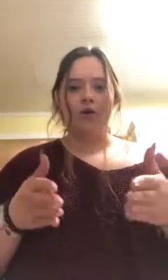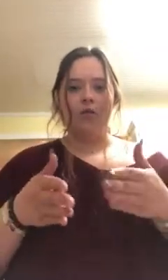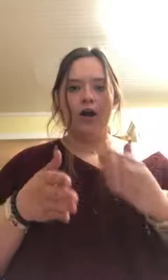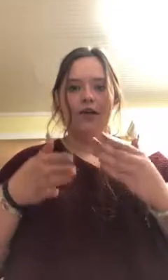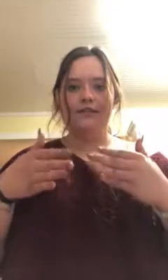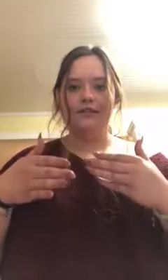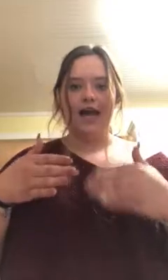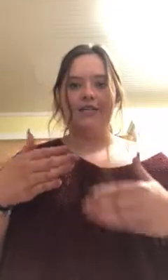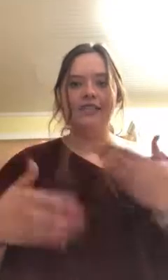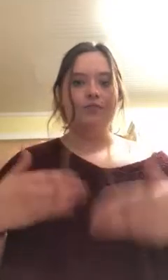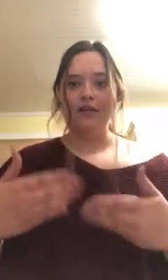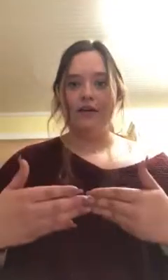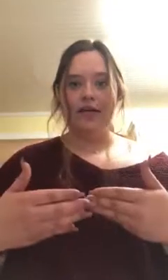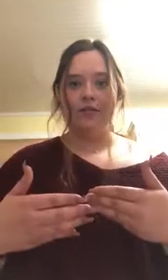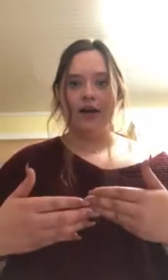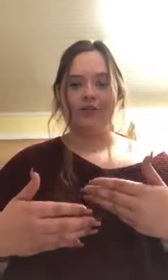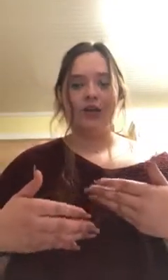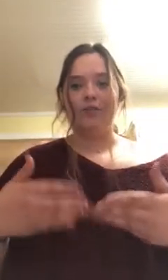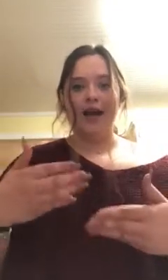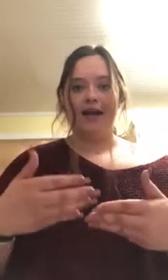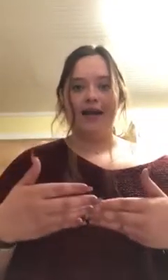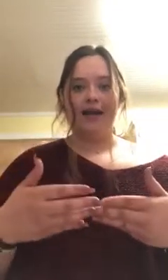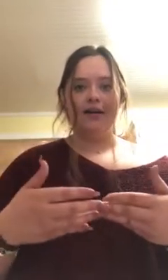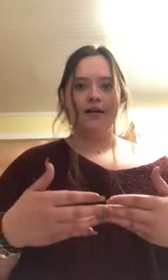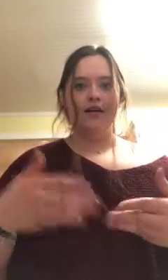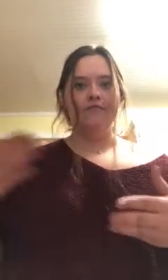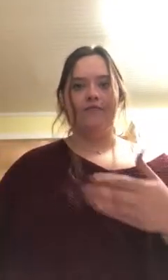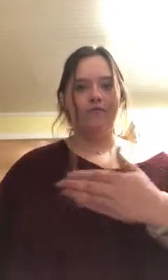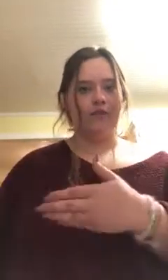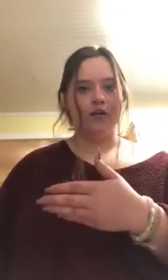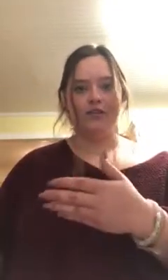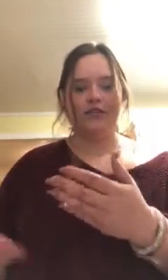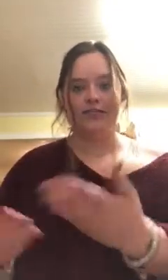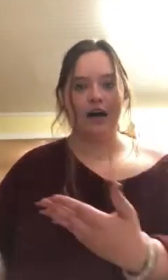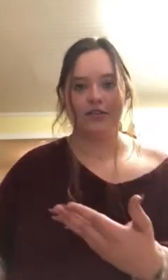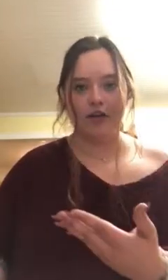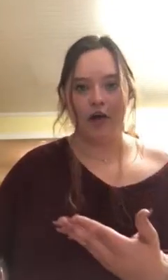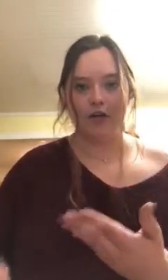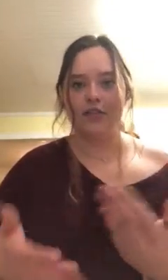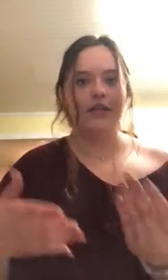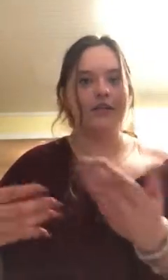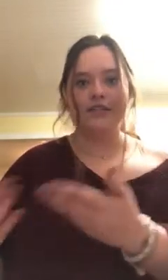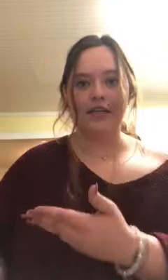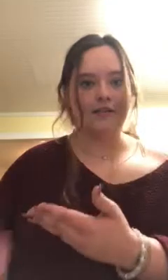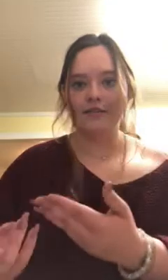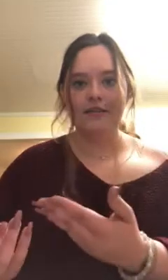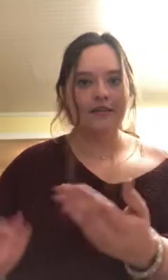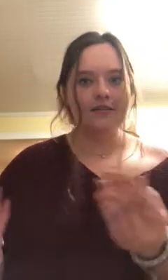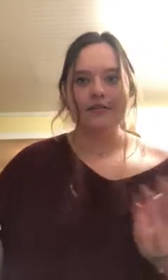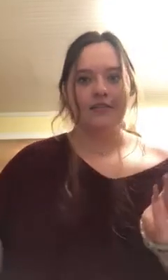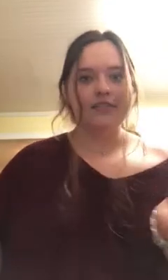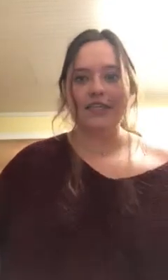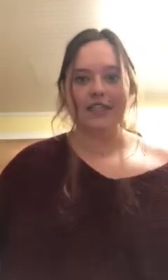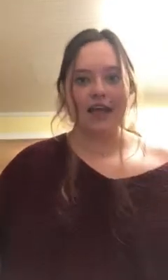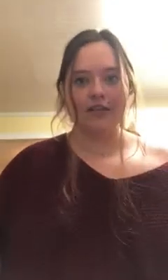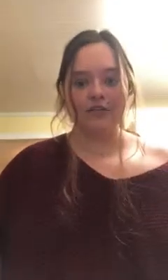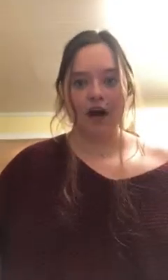somewhere that has stability because they're paying for $6,000 $60,000